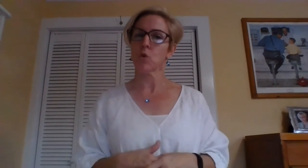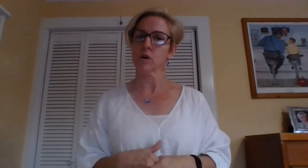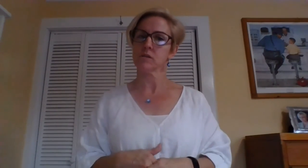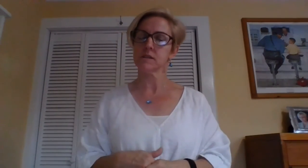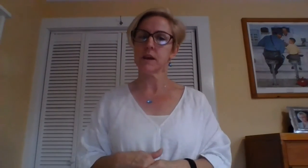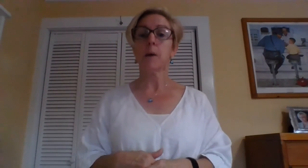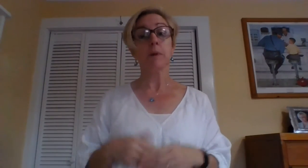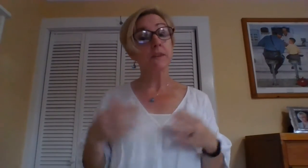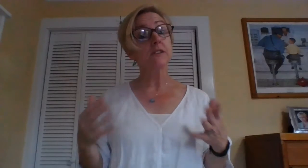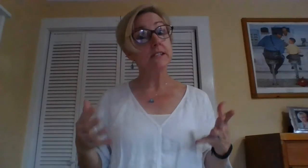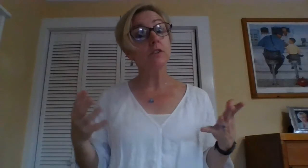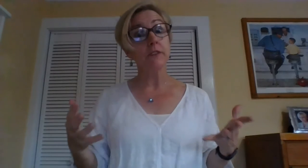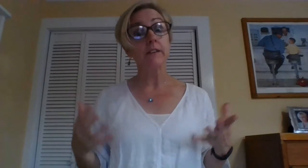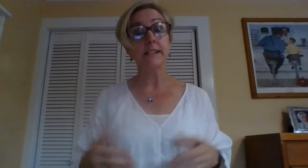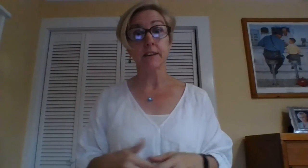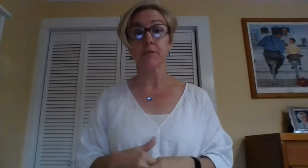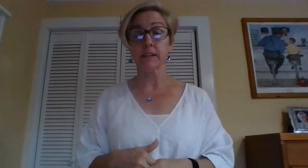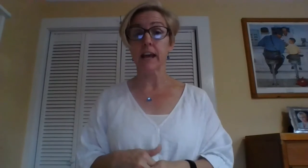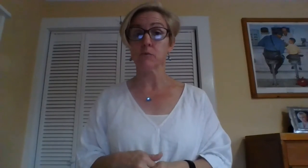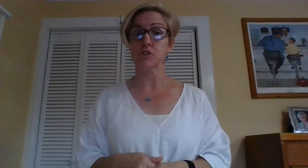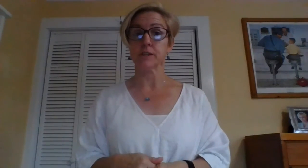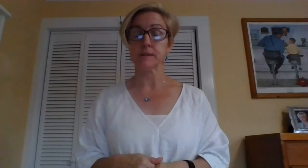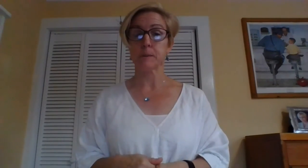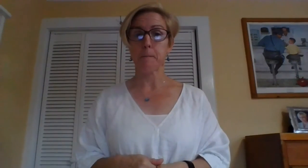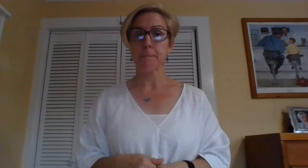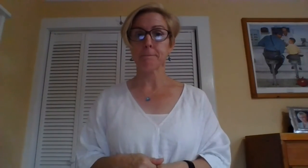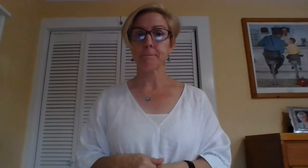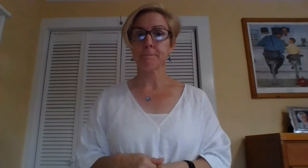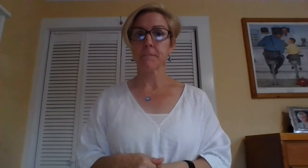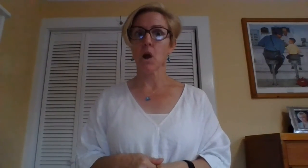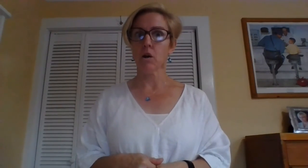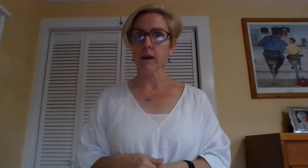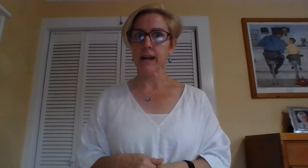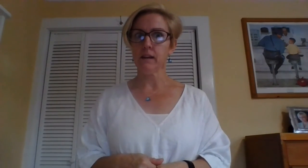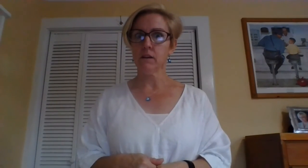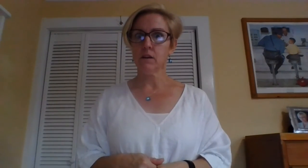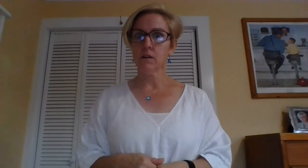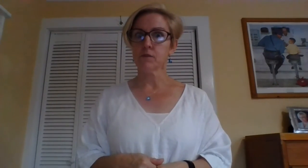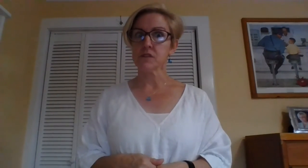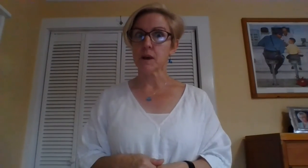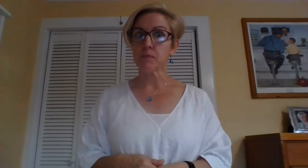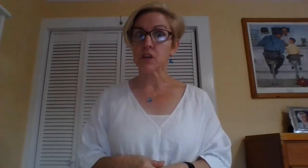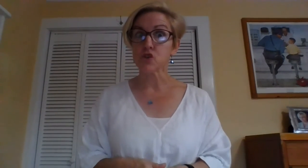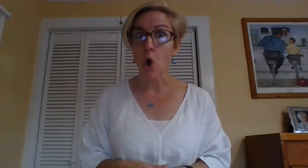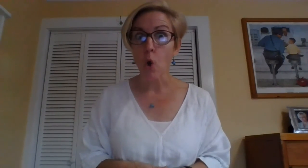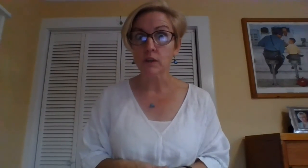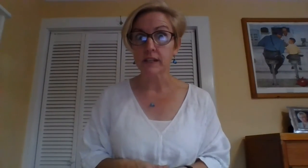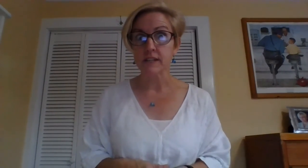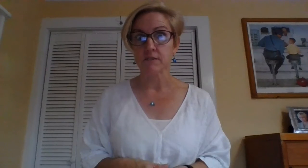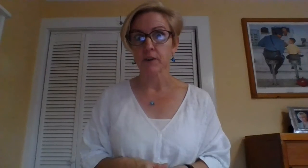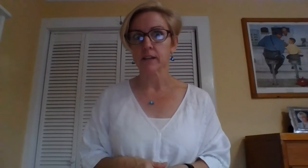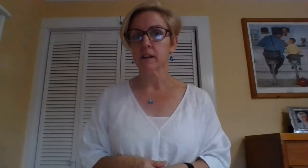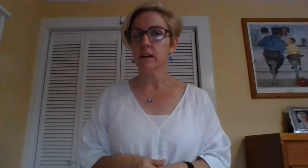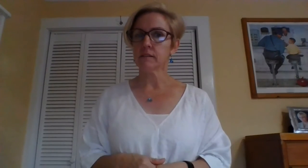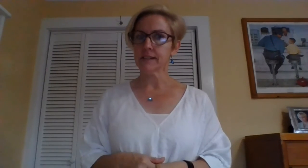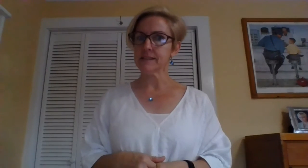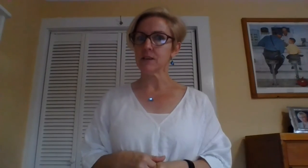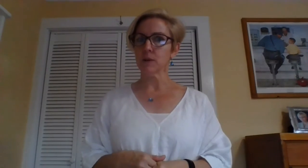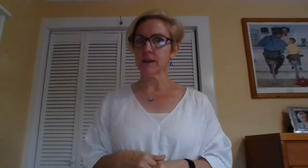words. But they're still very different languages. All right, for something totally different, let's see what